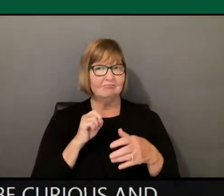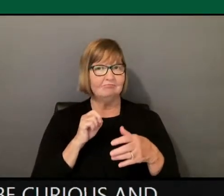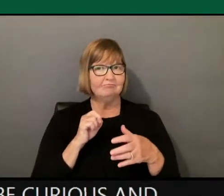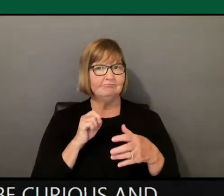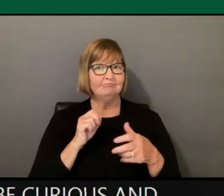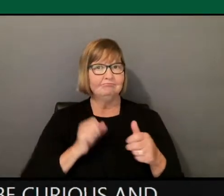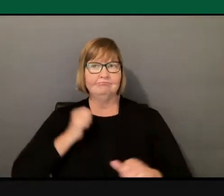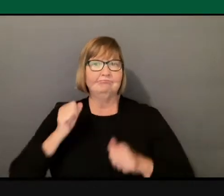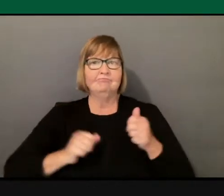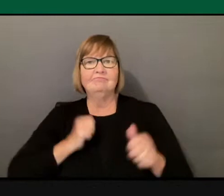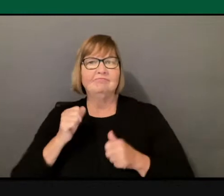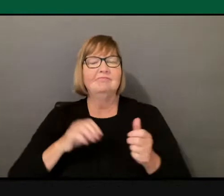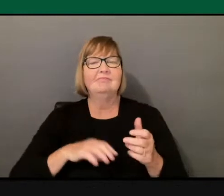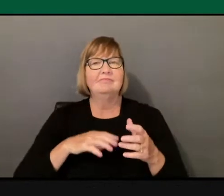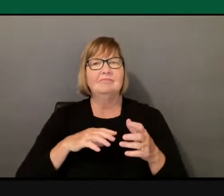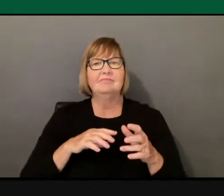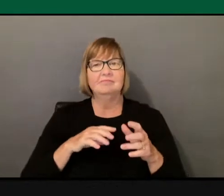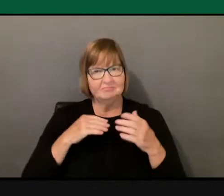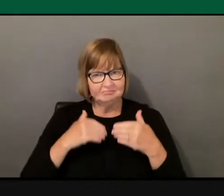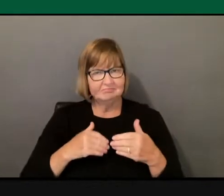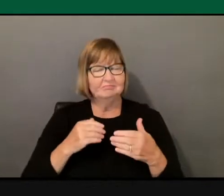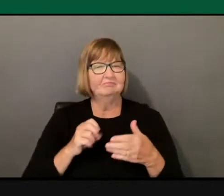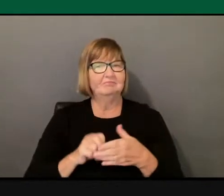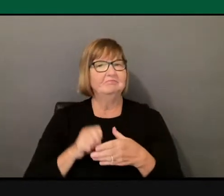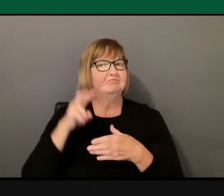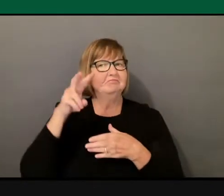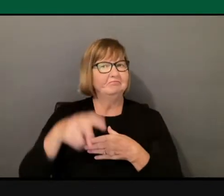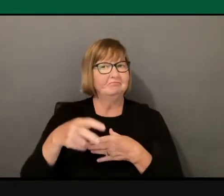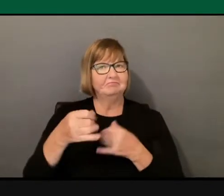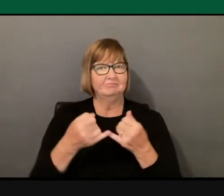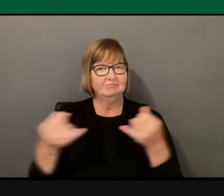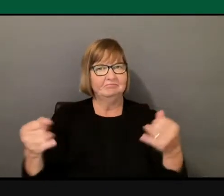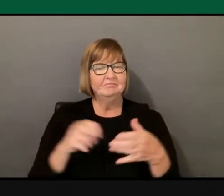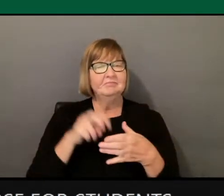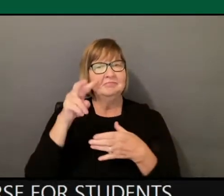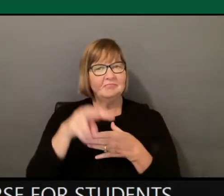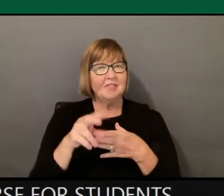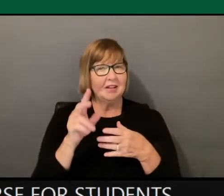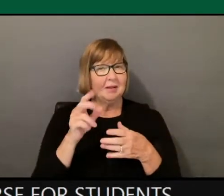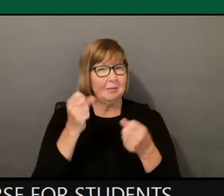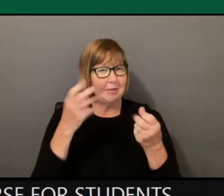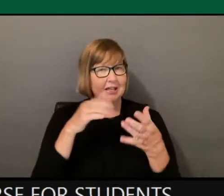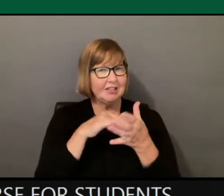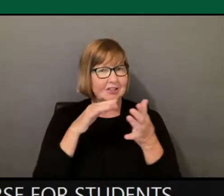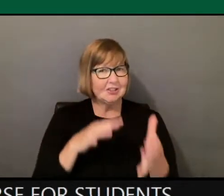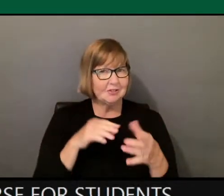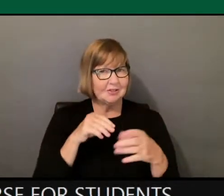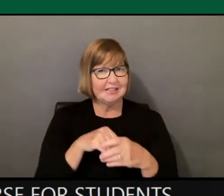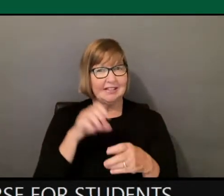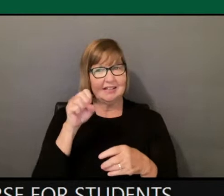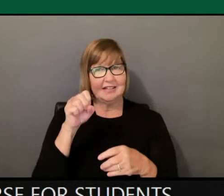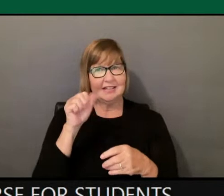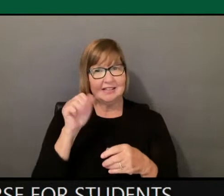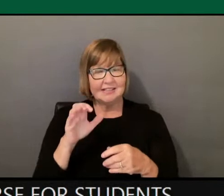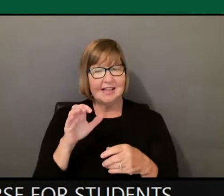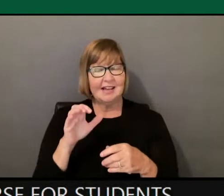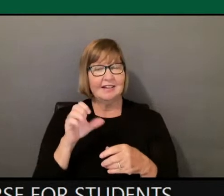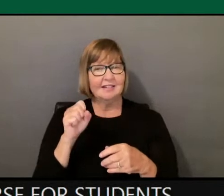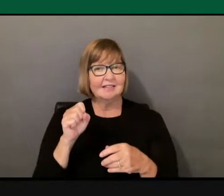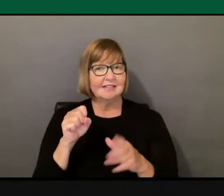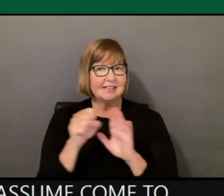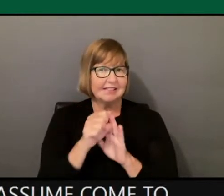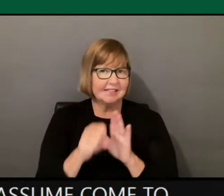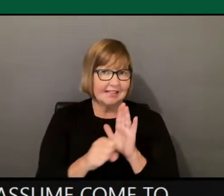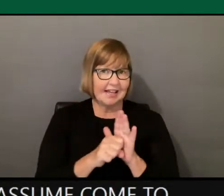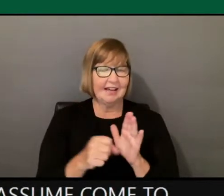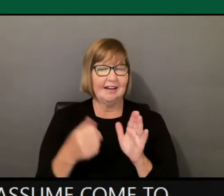for students to take because for a lot of students, I assume that come to Sac State, they've been in a very homogeneous community, you know, whatever